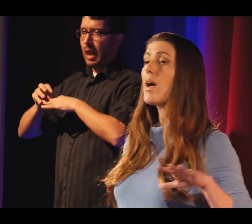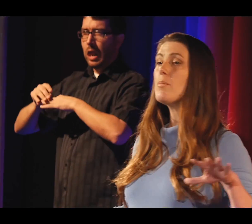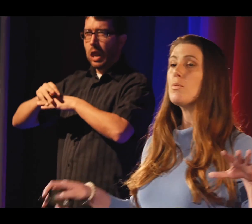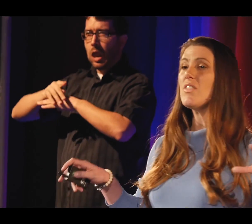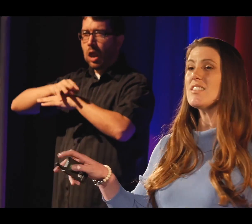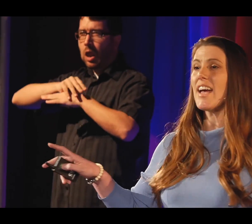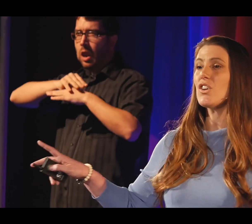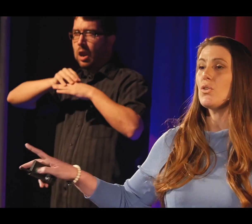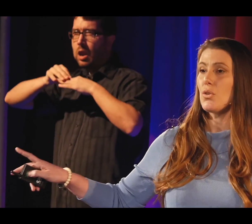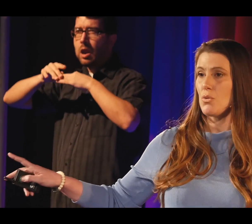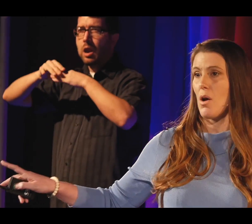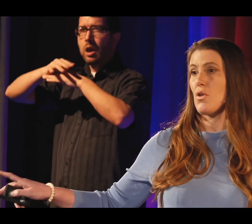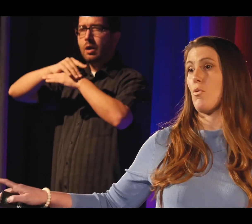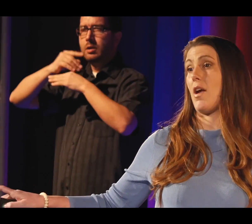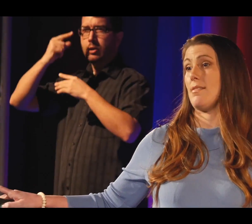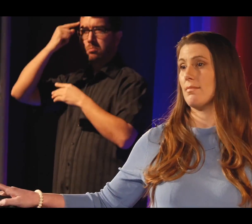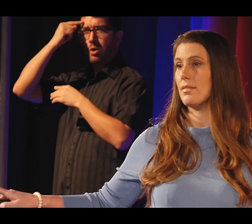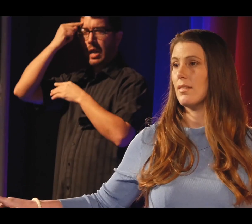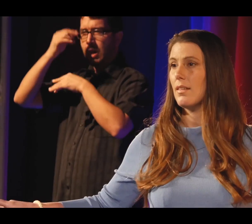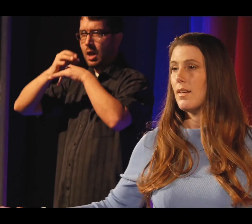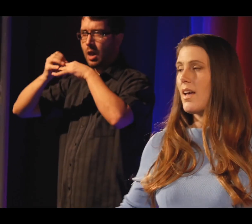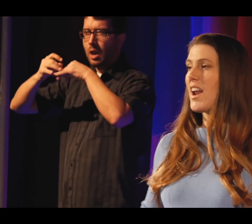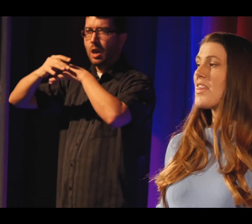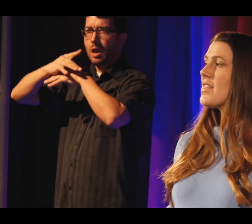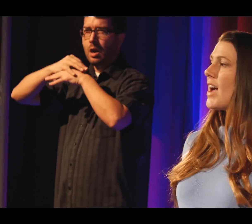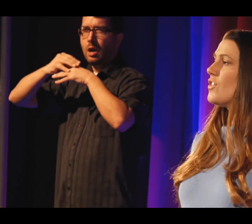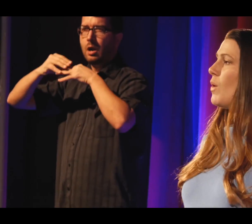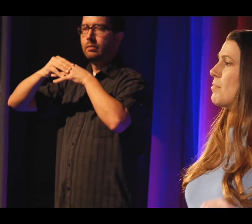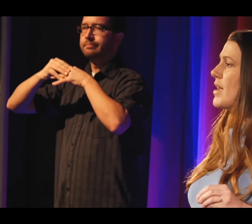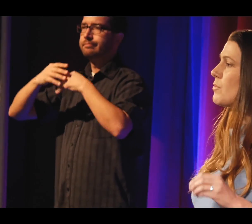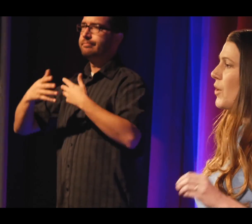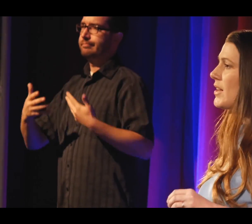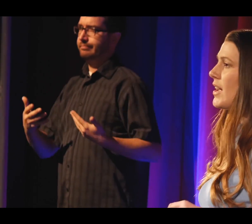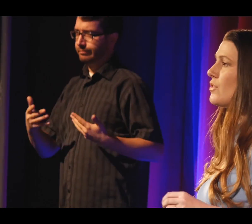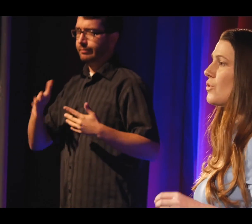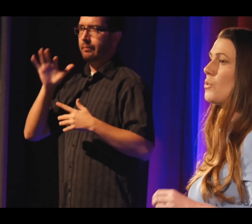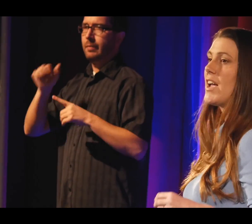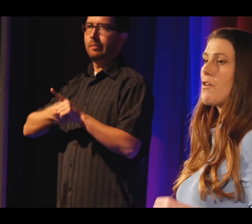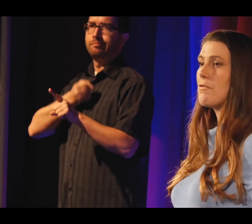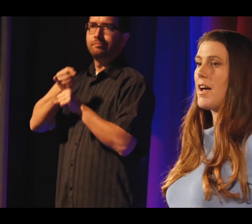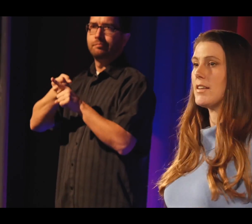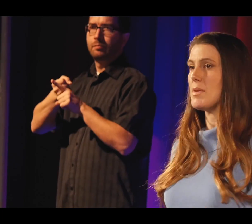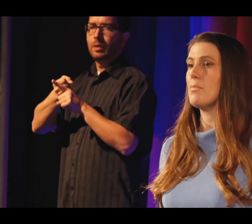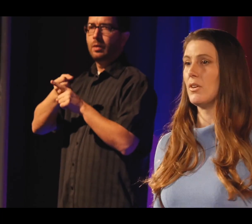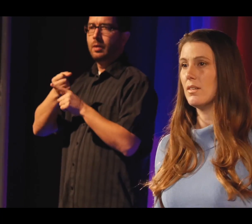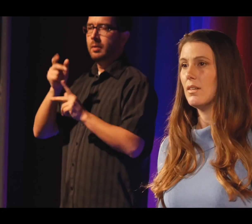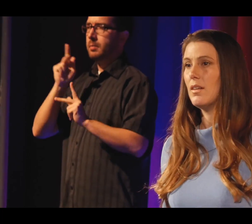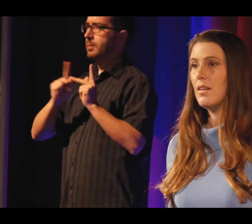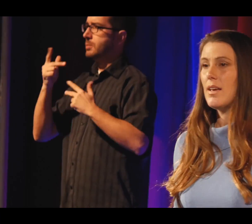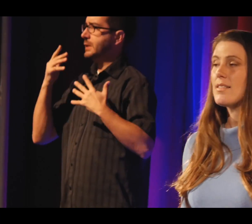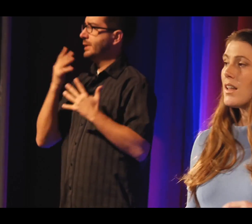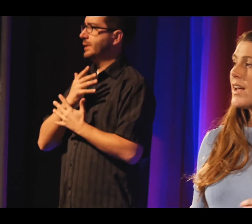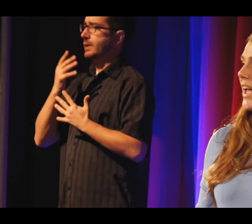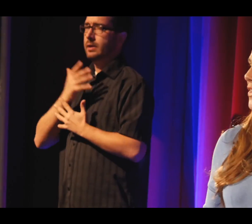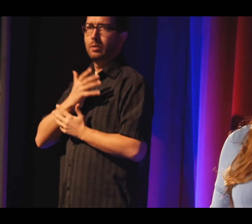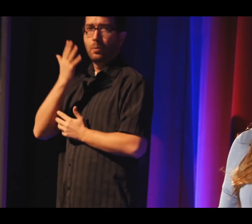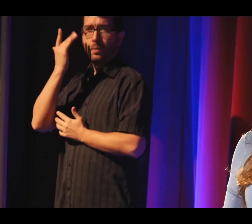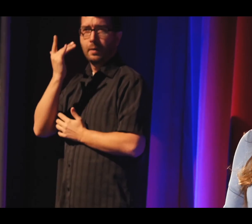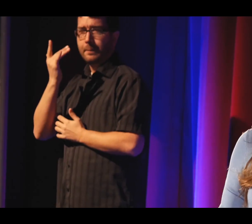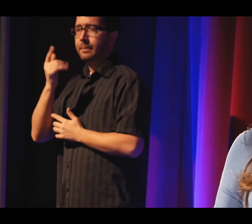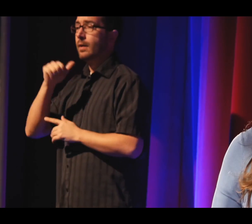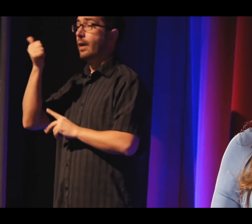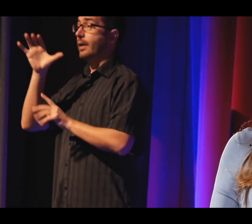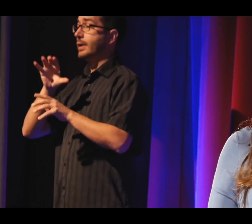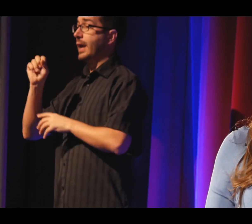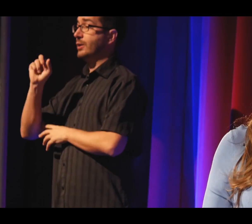little spider webs weaving tentacles throughout your brain. And I think that's what makes brain cancer so terrifying to people, is unlike other